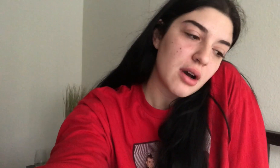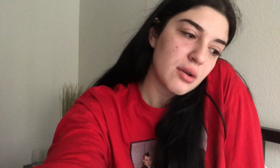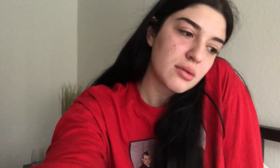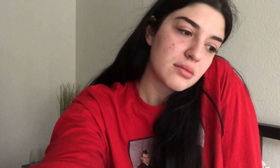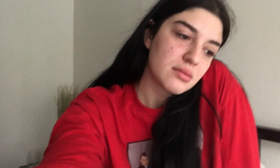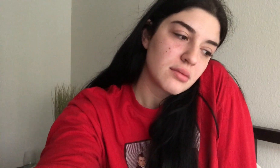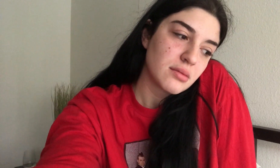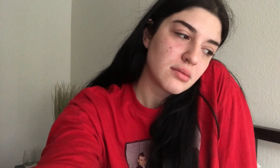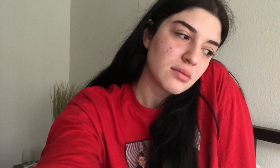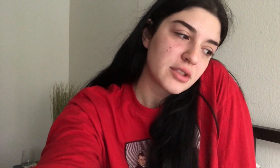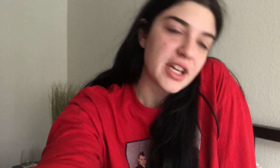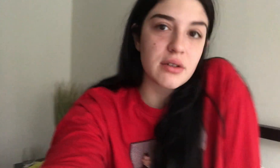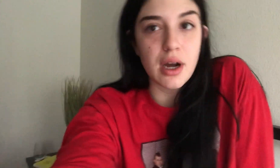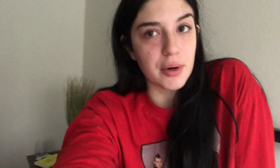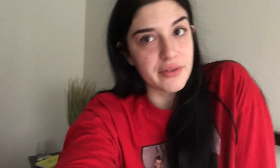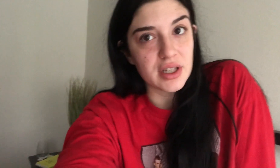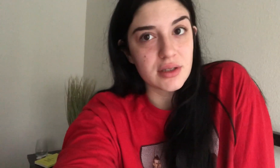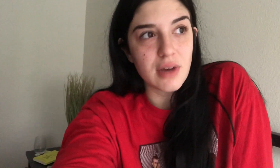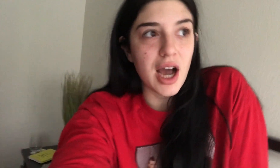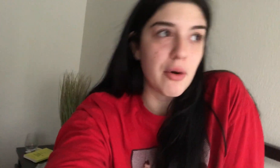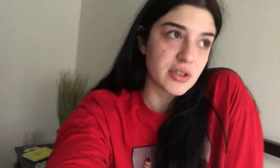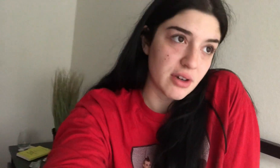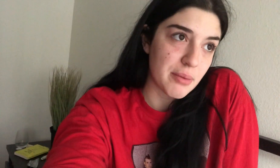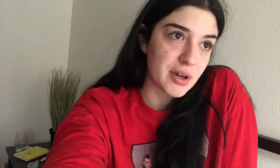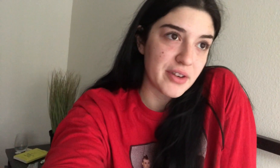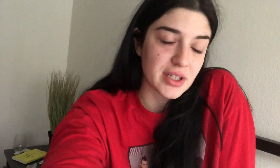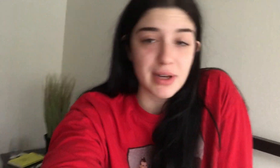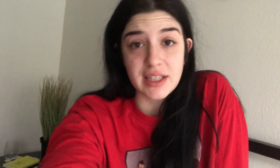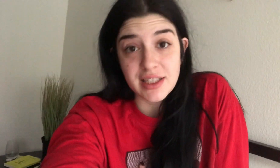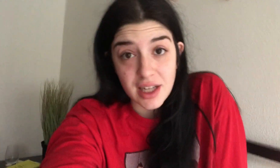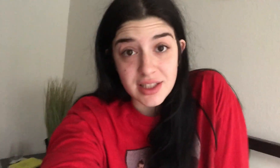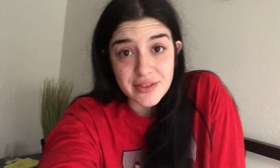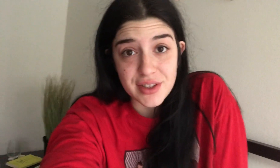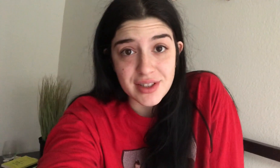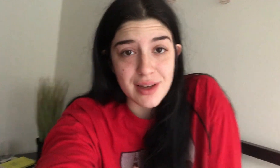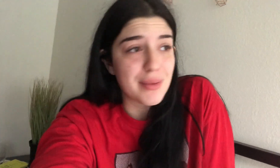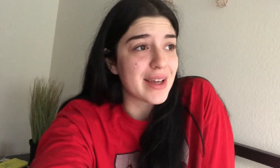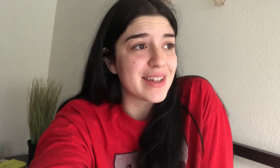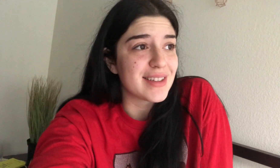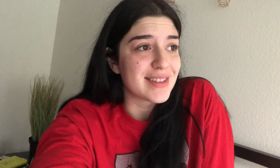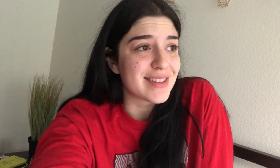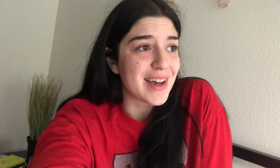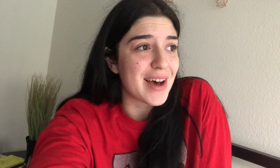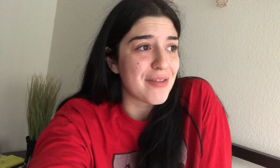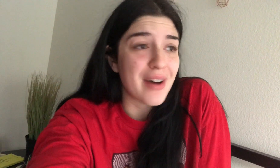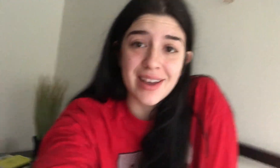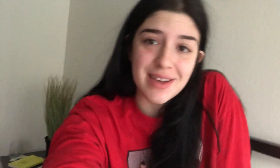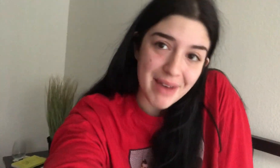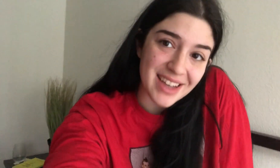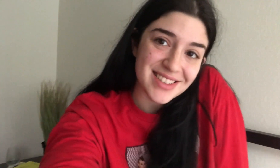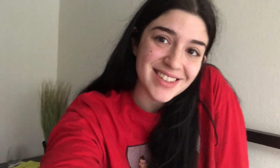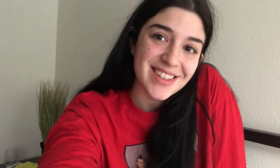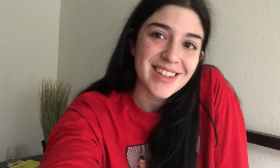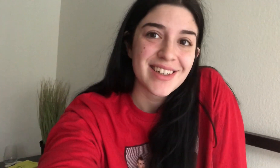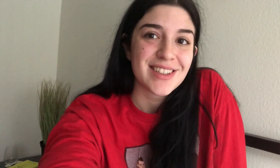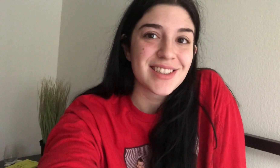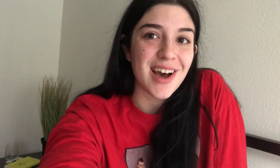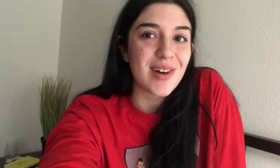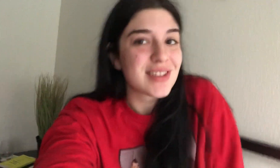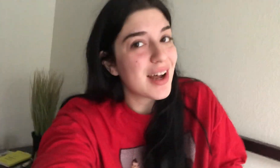So keto is not perfect. I'm also not perfect. My digestive system is a mess. So it's not